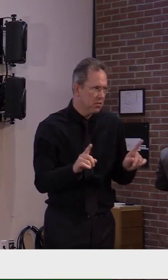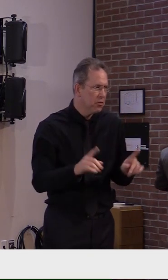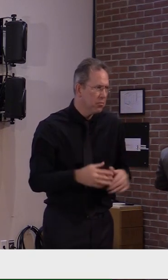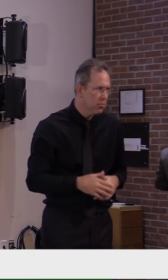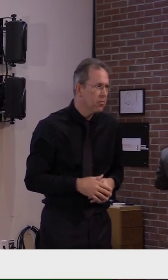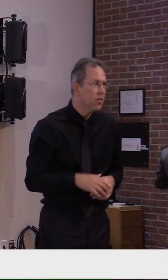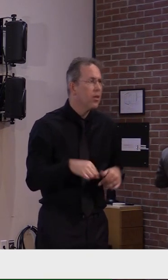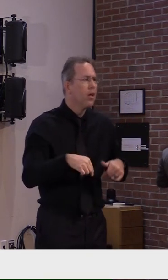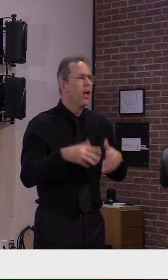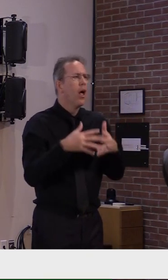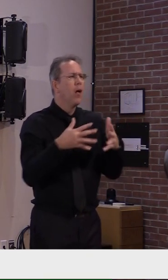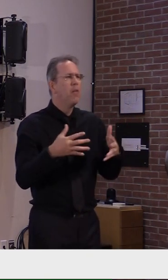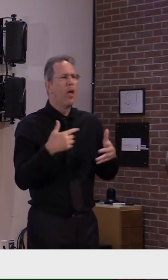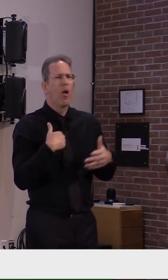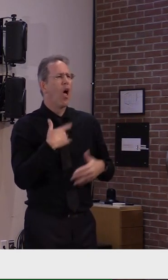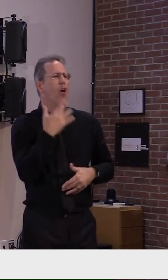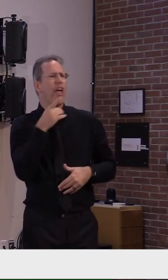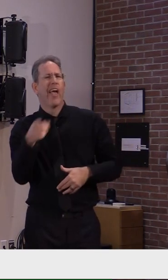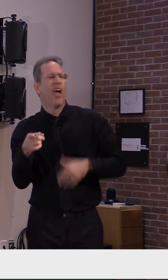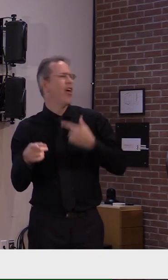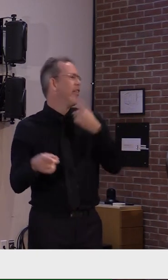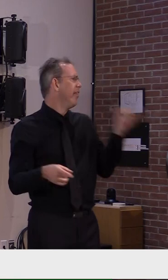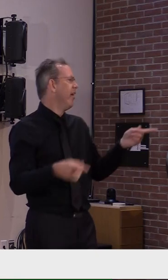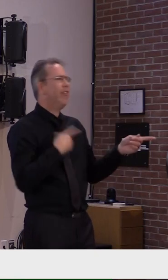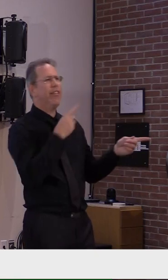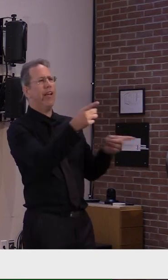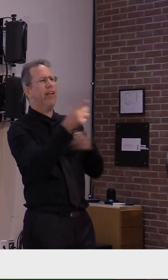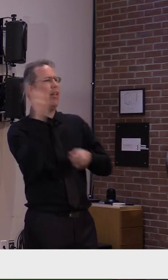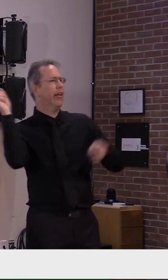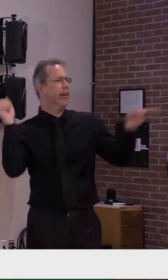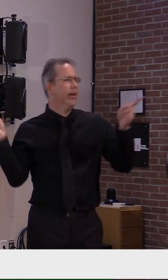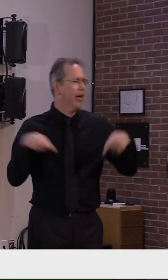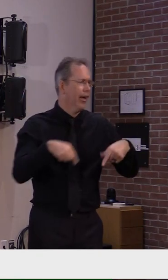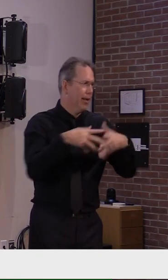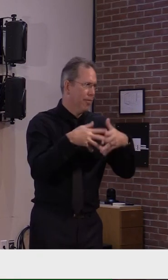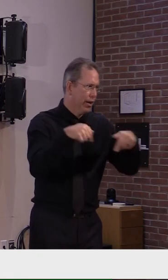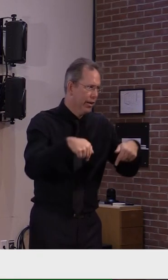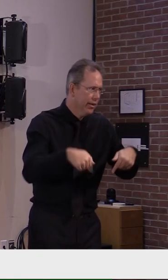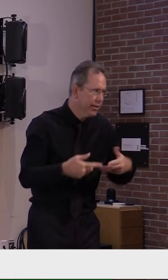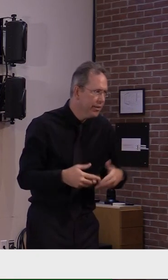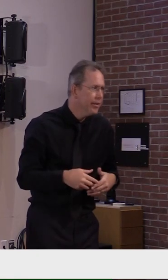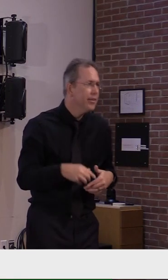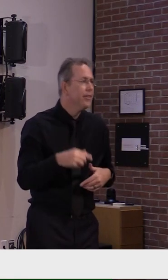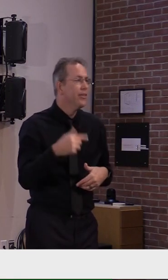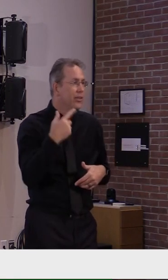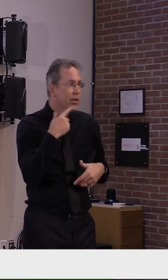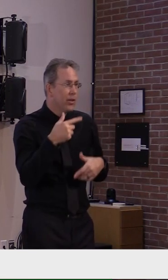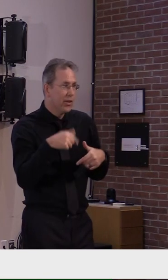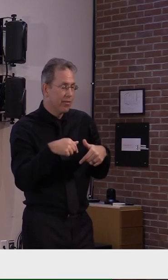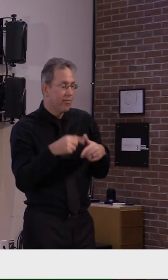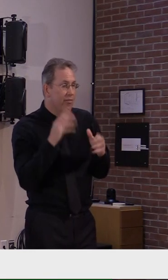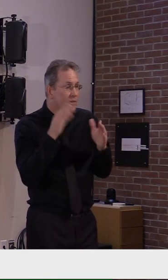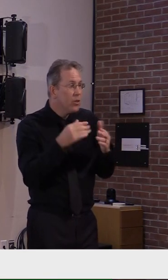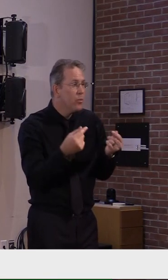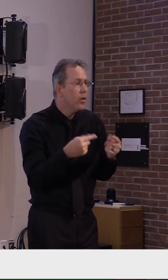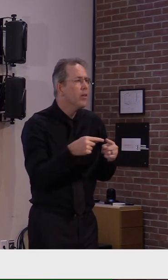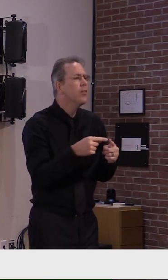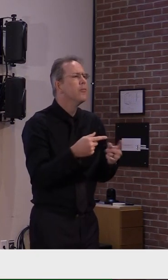have let's say north dakota south dakota even new hampshire doesn't have a mass mandate um